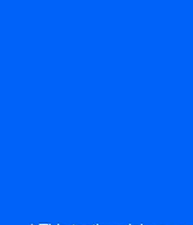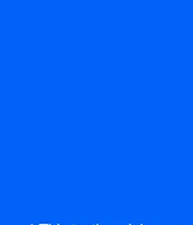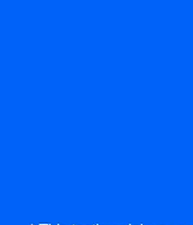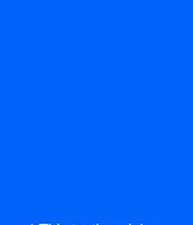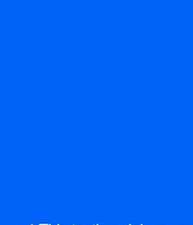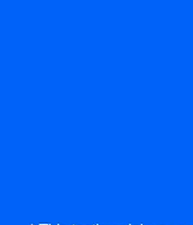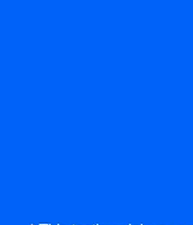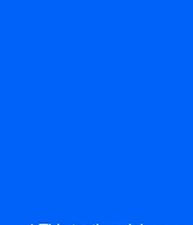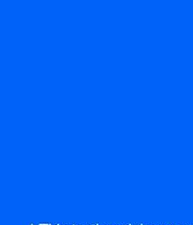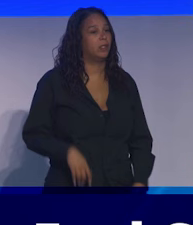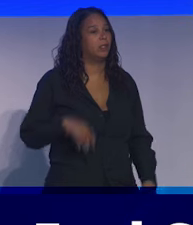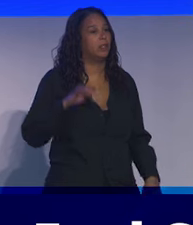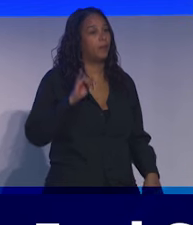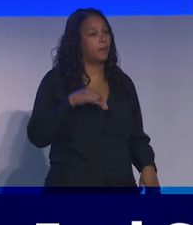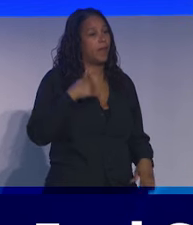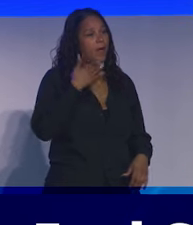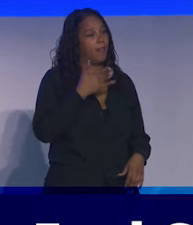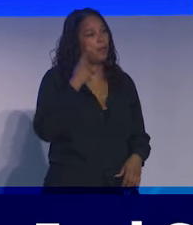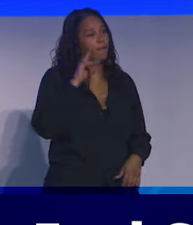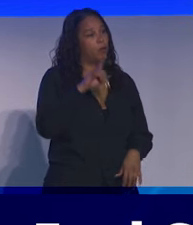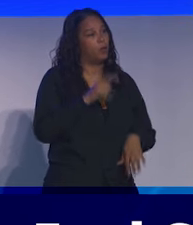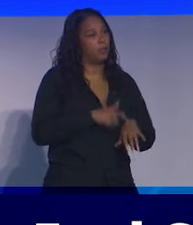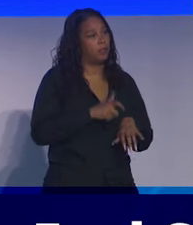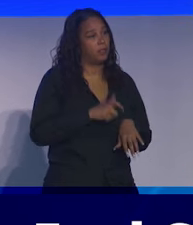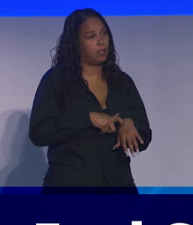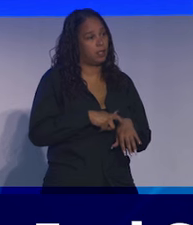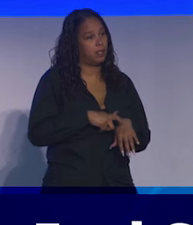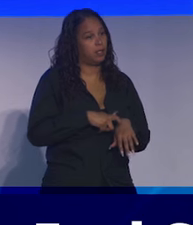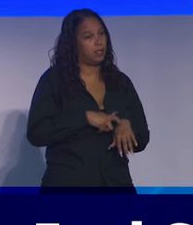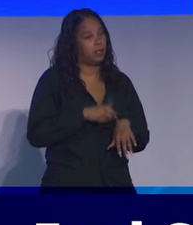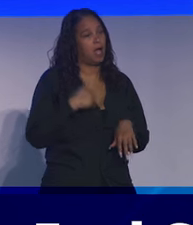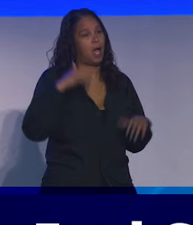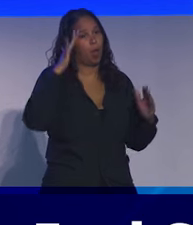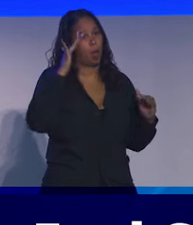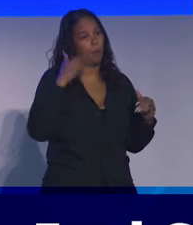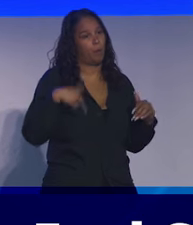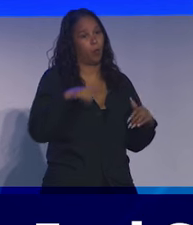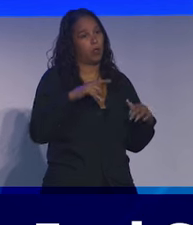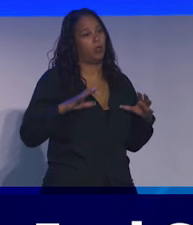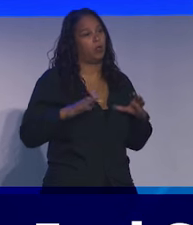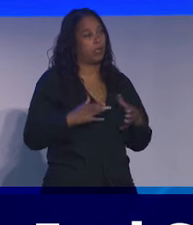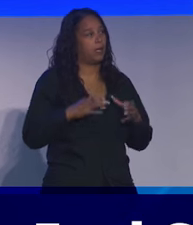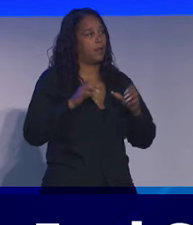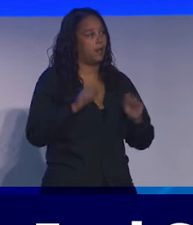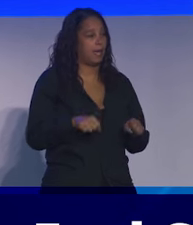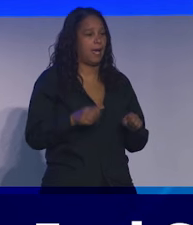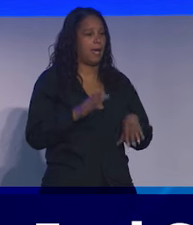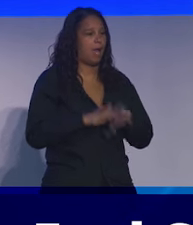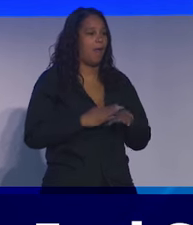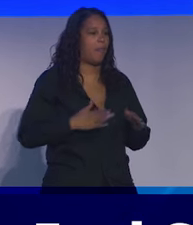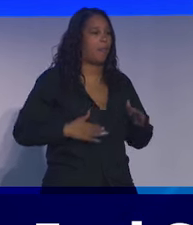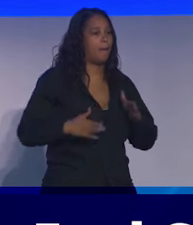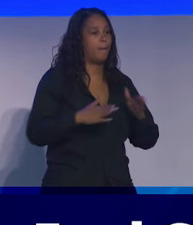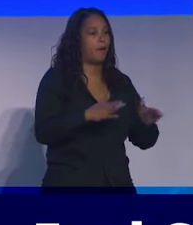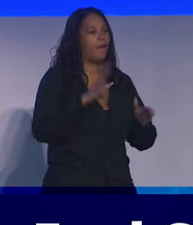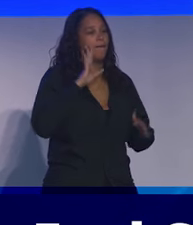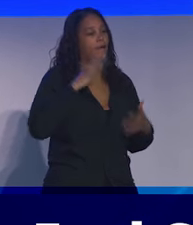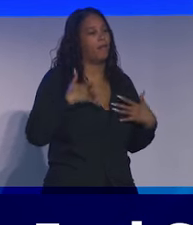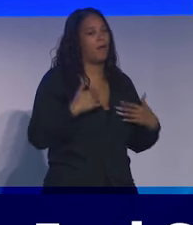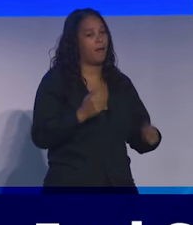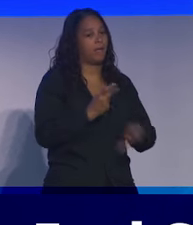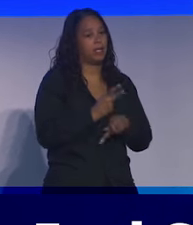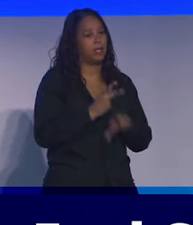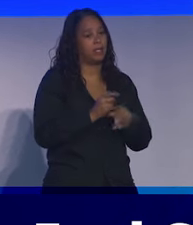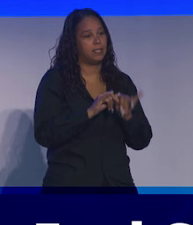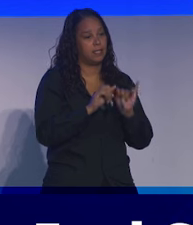So with that, I thank you for your time. I hope that we can together get on the path to a transformation of our healthcare system for the benefit of